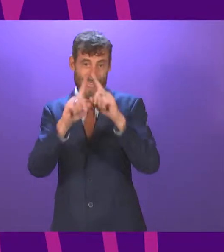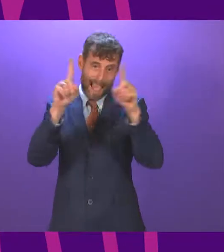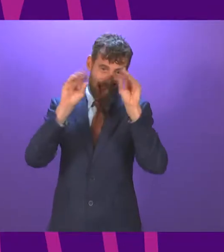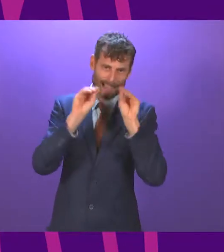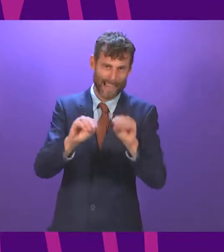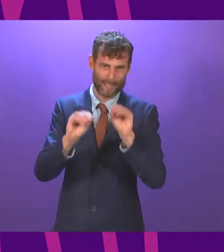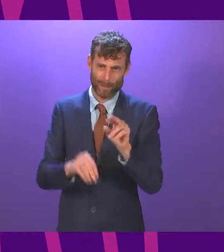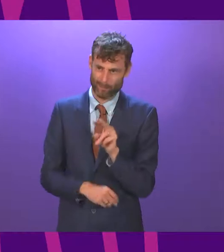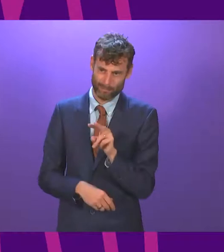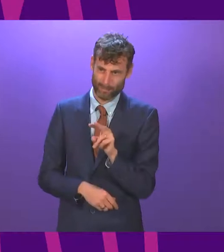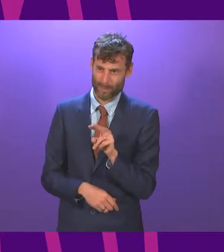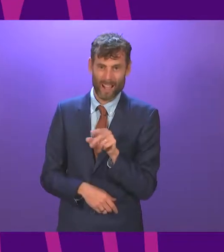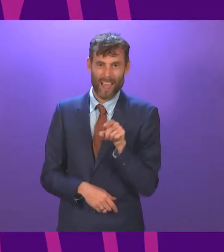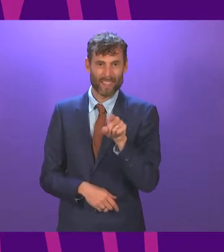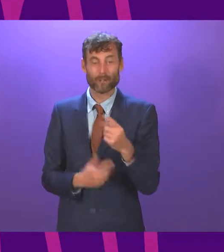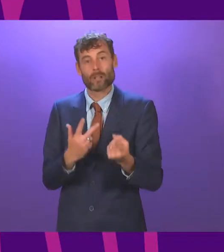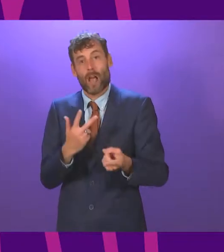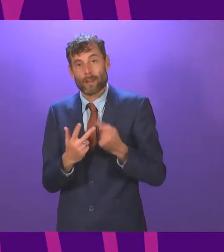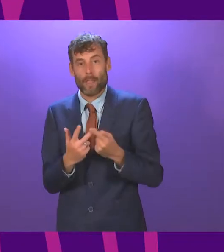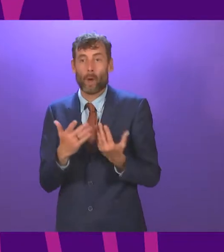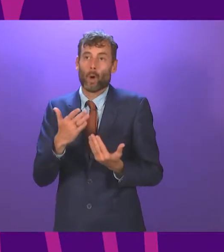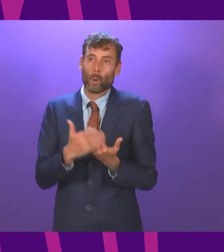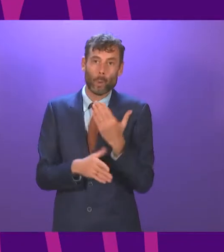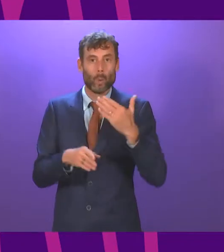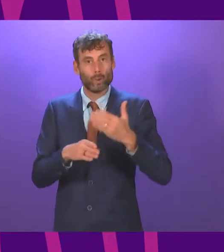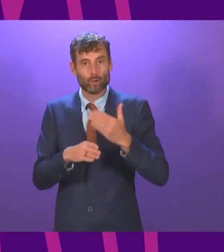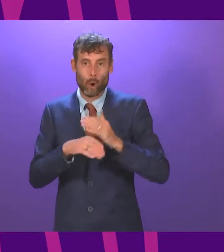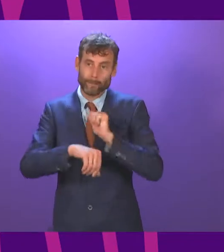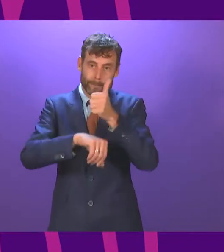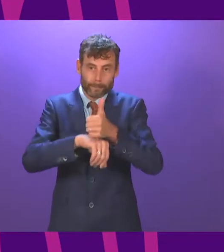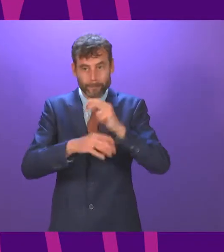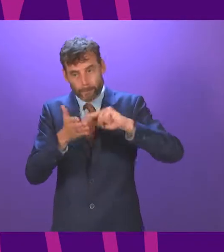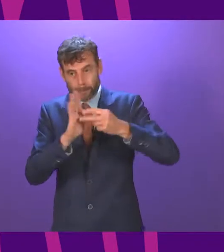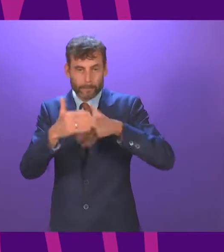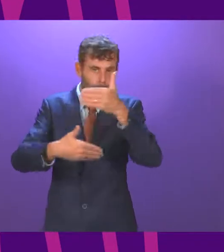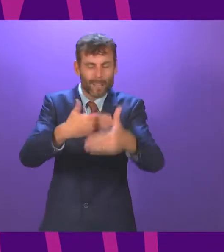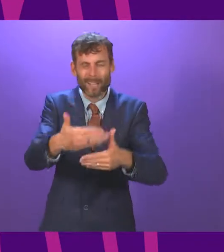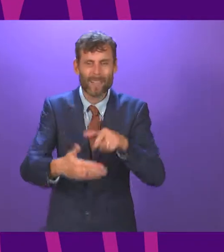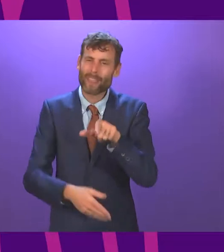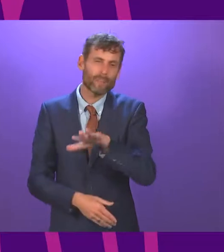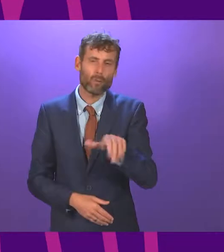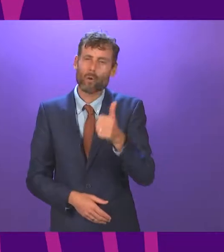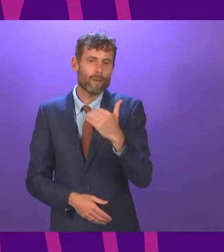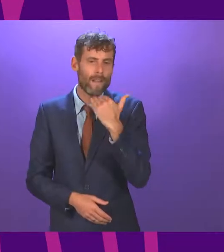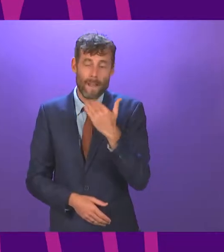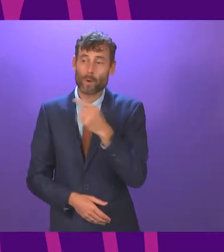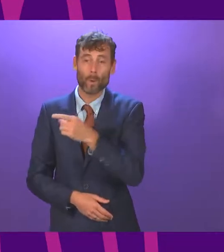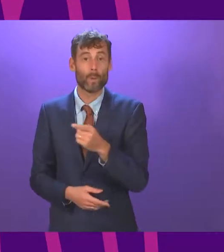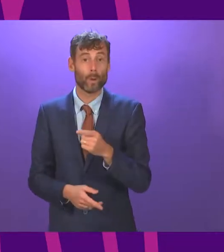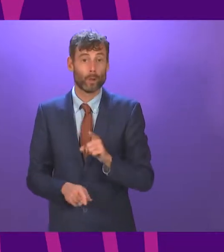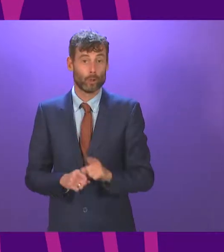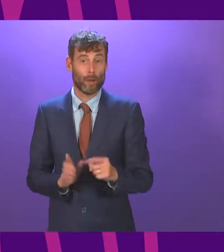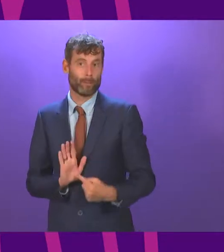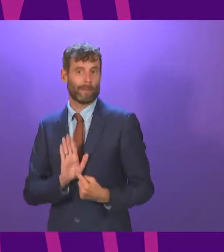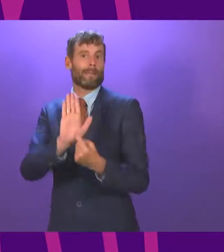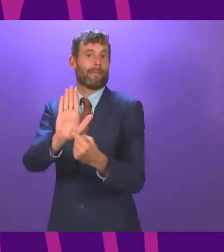than a new jobs portal. This is not good enough. So, before you publish another plan to keep the press happy,